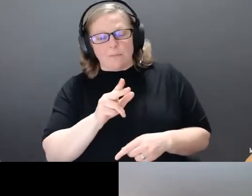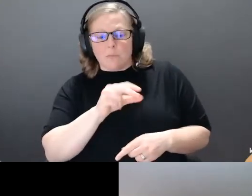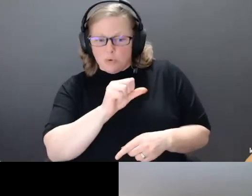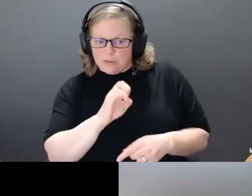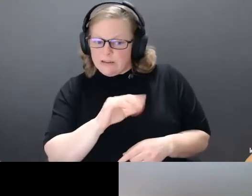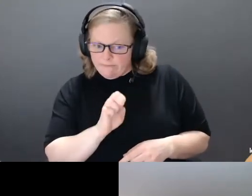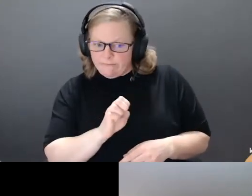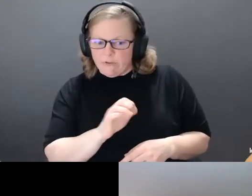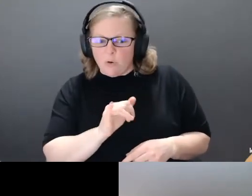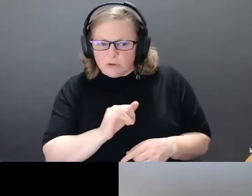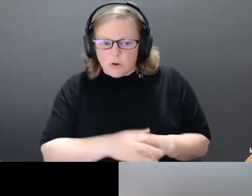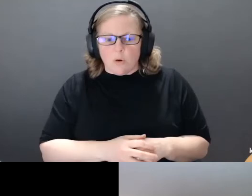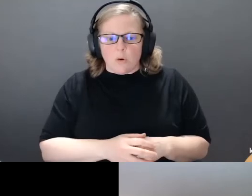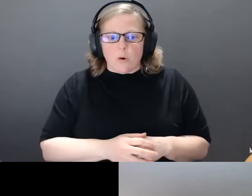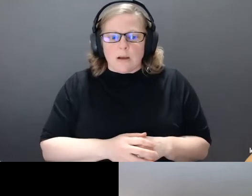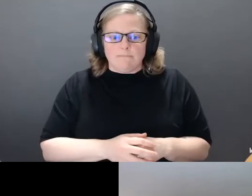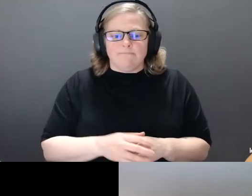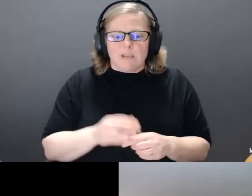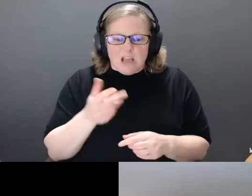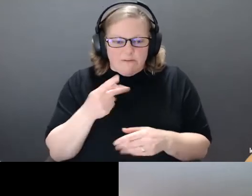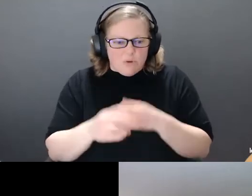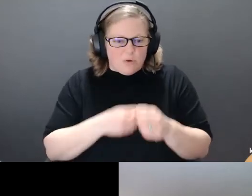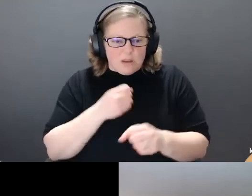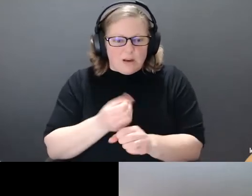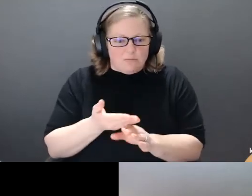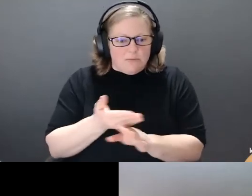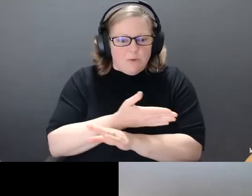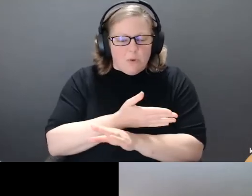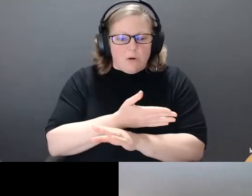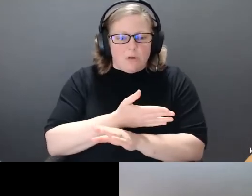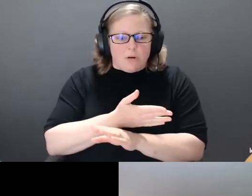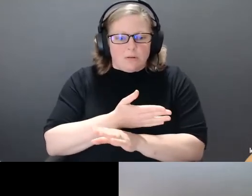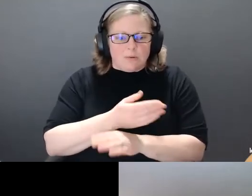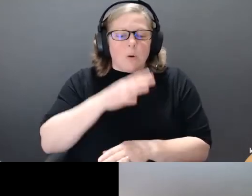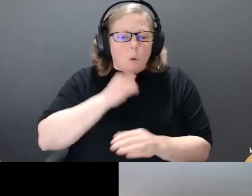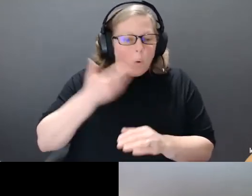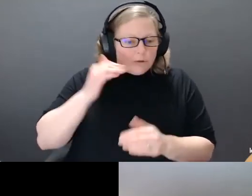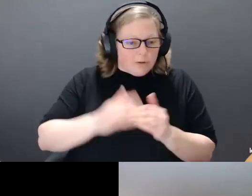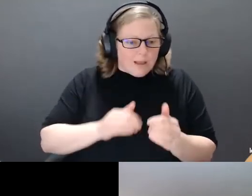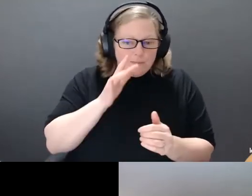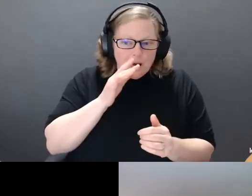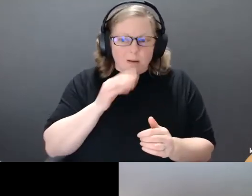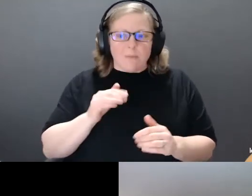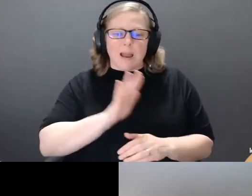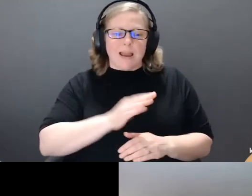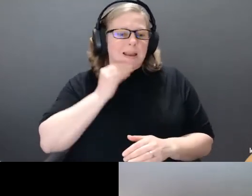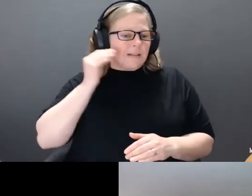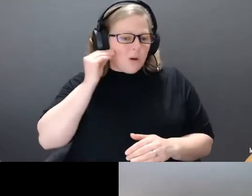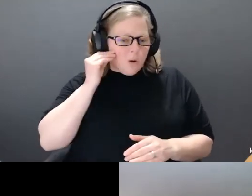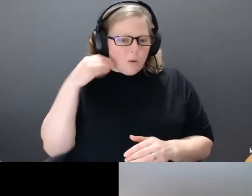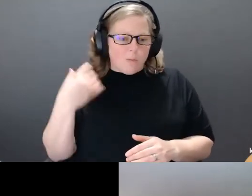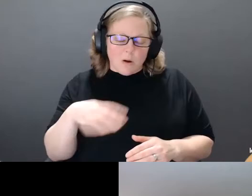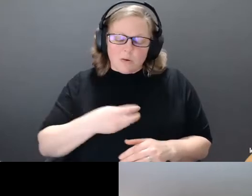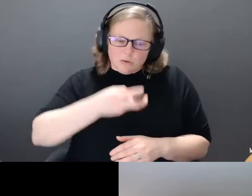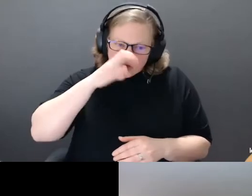before mom, he had been raised in a conservative Mennonite home to pray to a harsh punitive God. With that kind of role model